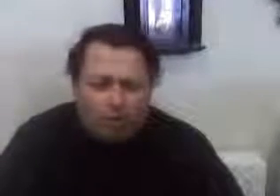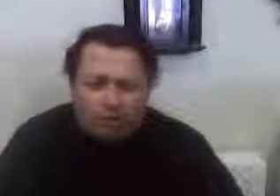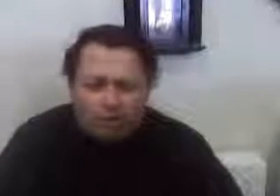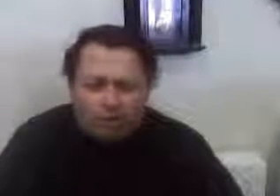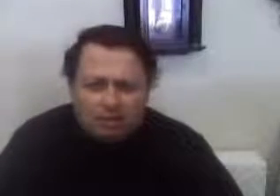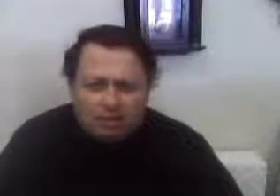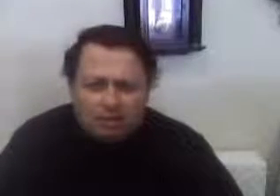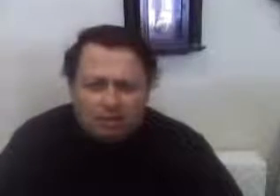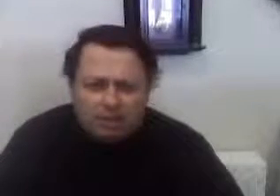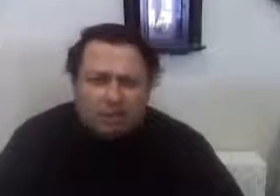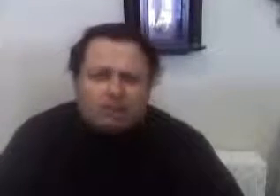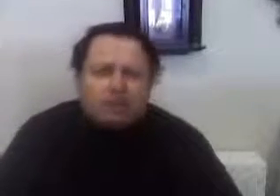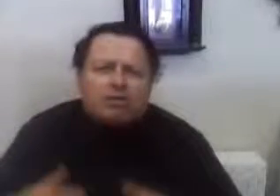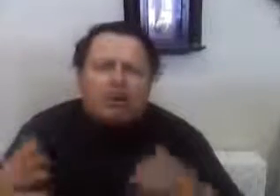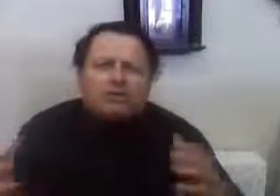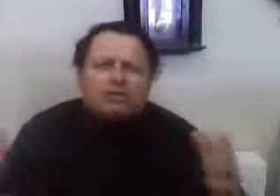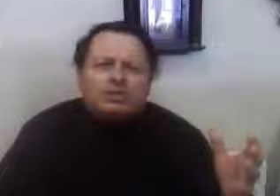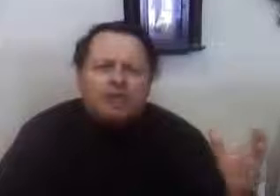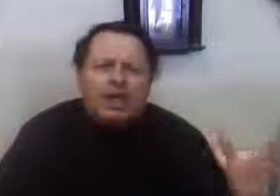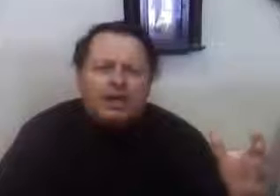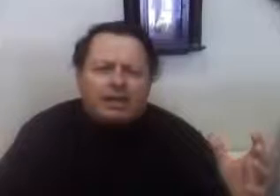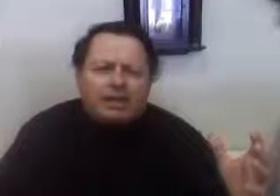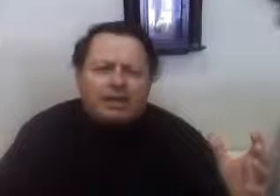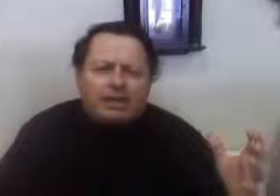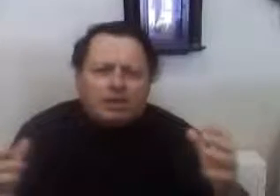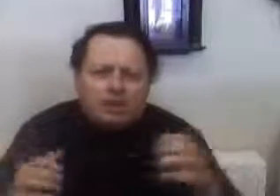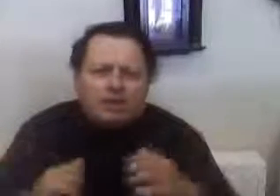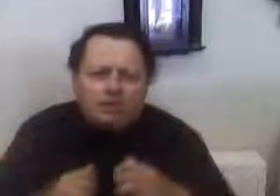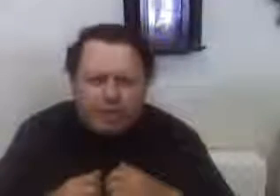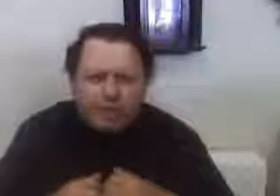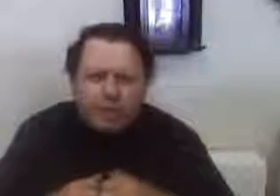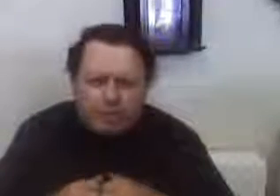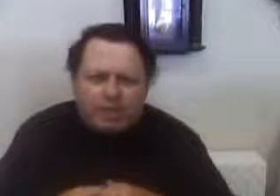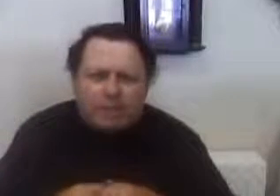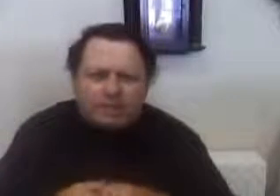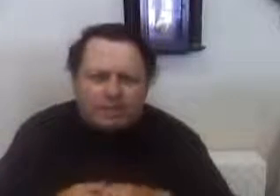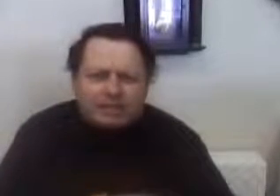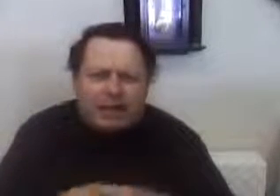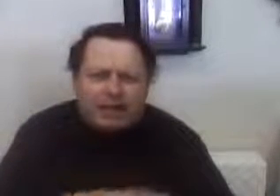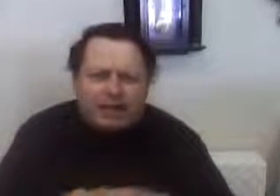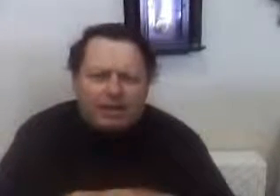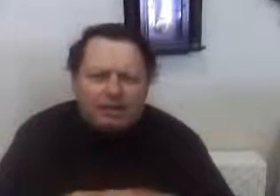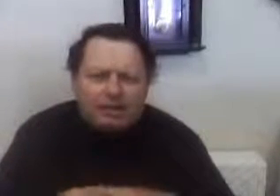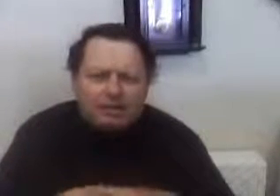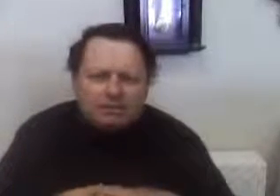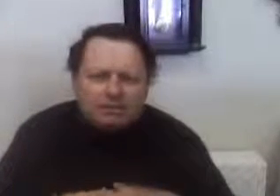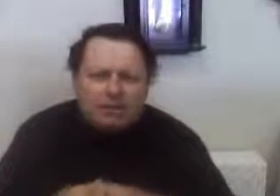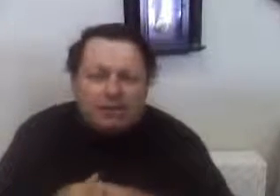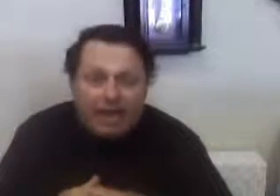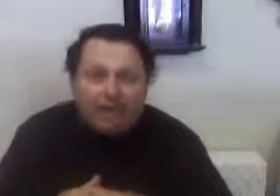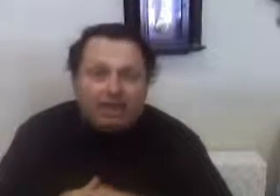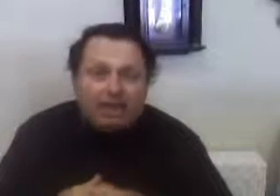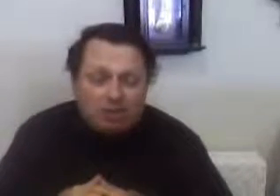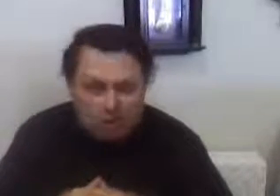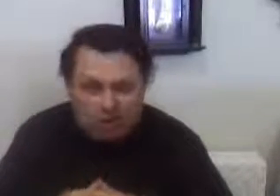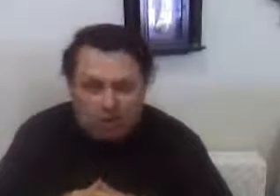poor. It is to grow the society so that the people within that society can enjoy